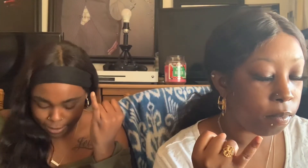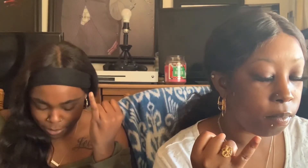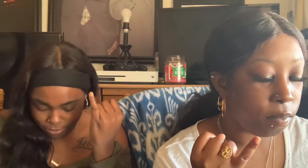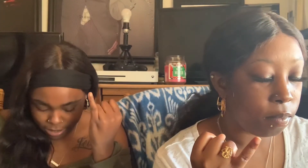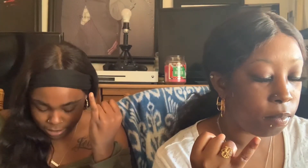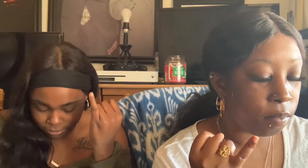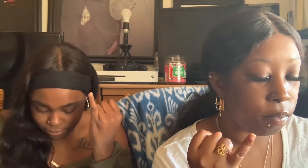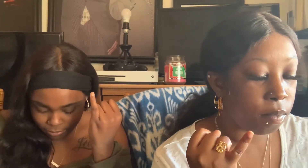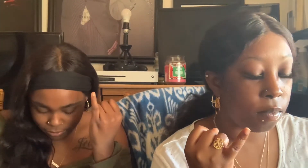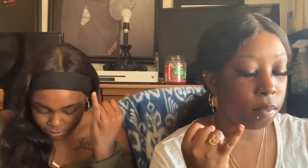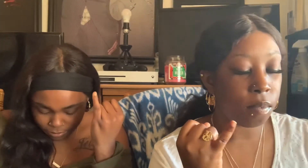to put one down.